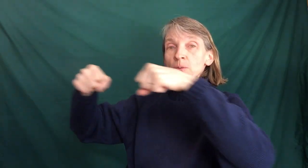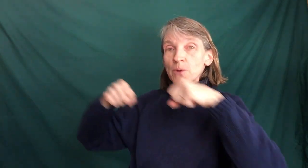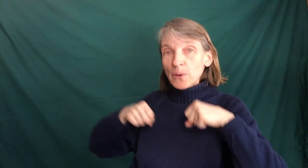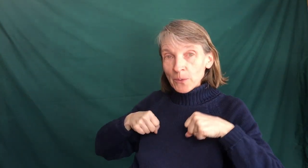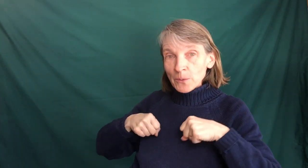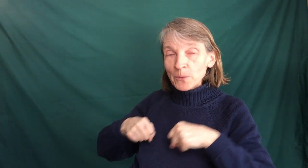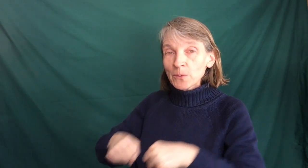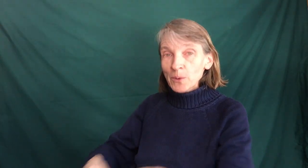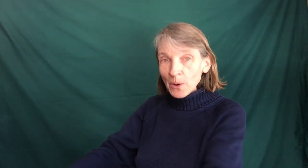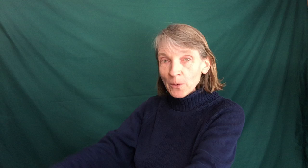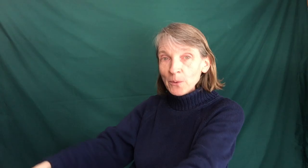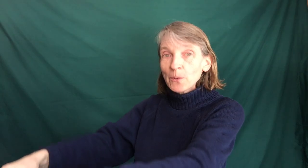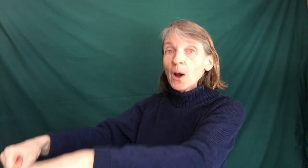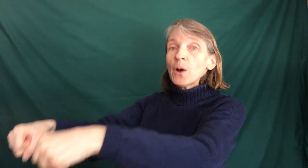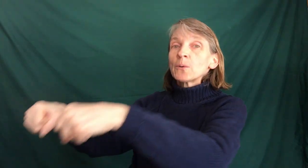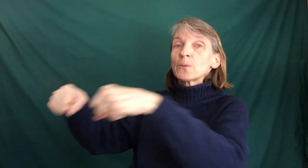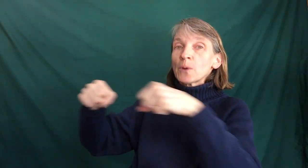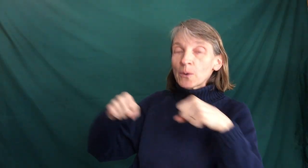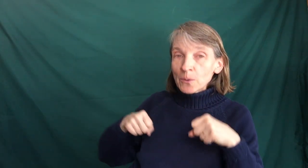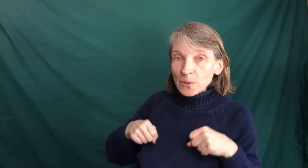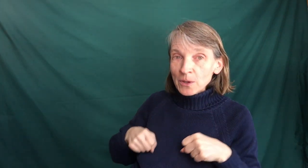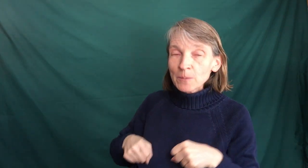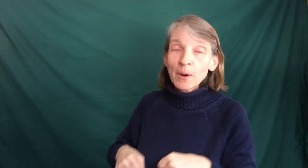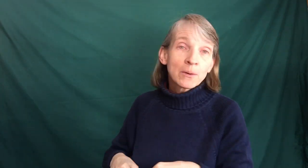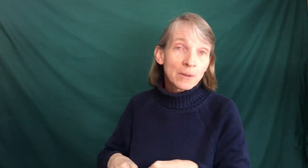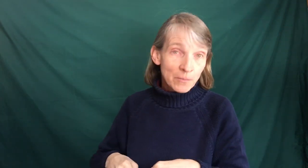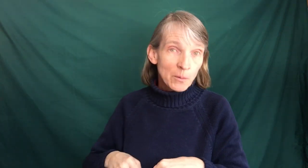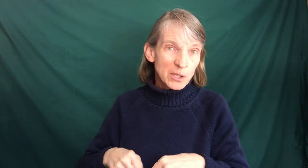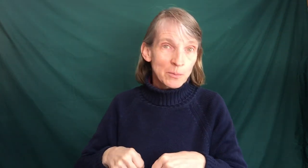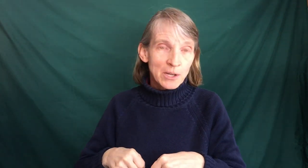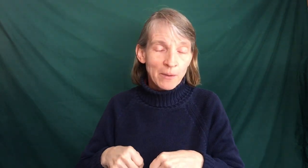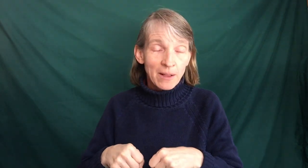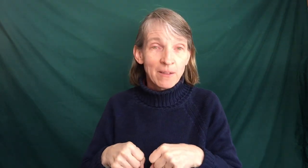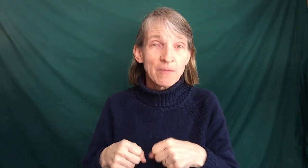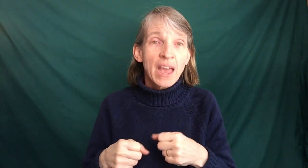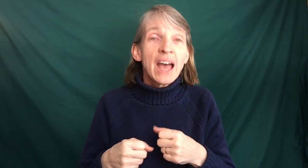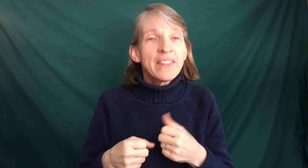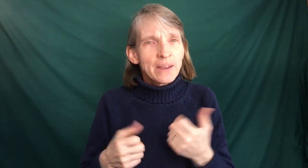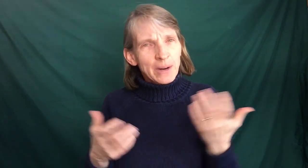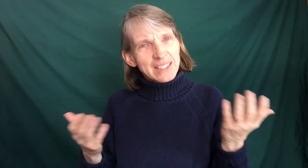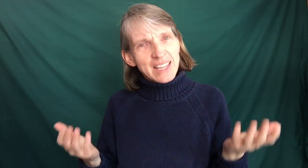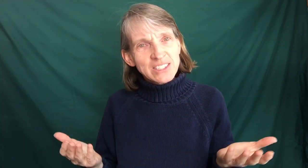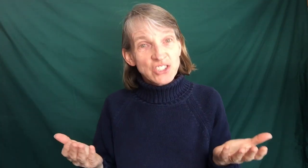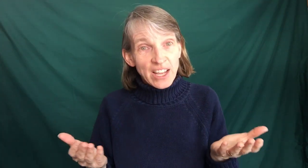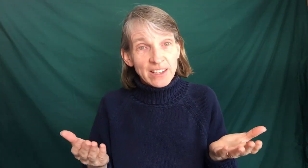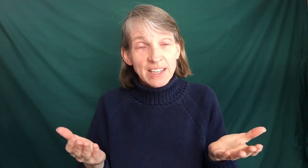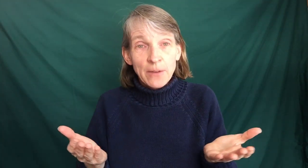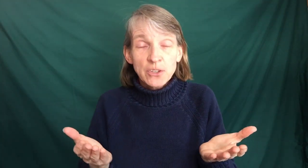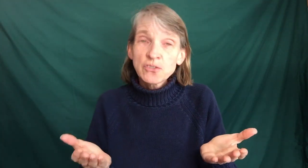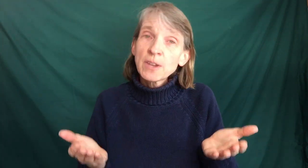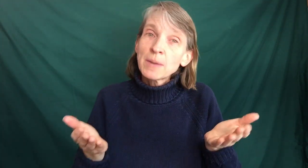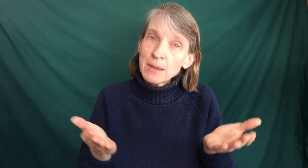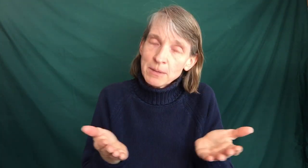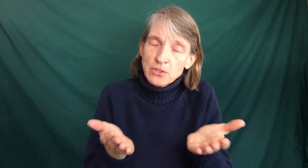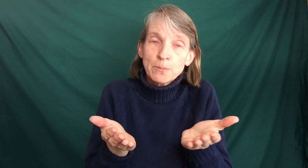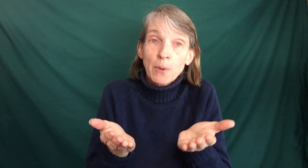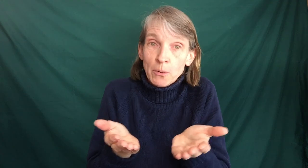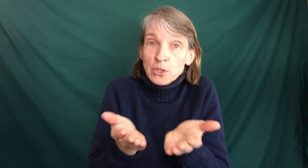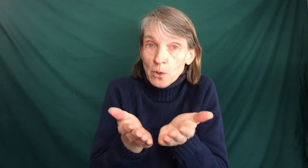So row row row your boat works pretty well. Then when it says gently down the stream it means your boat is